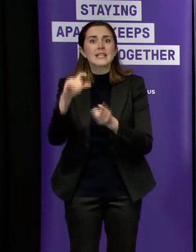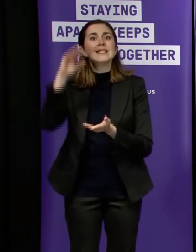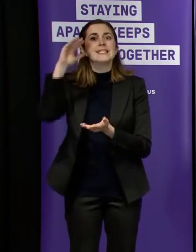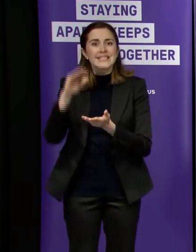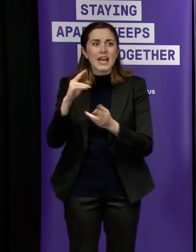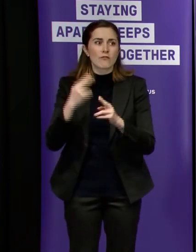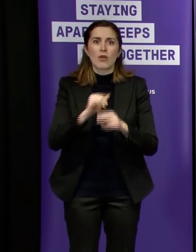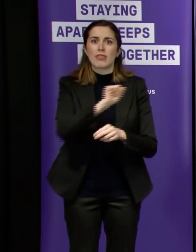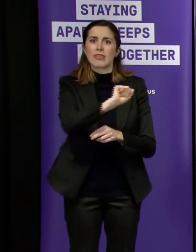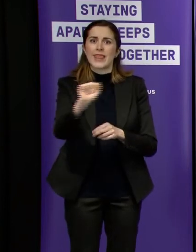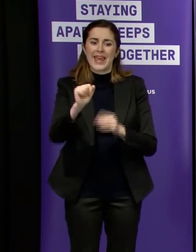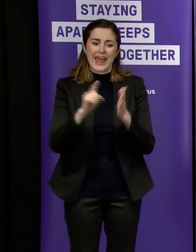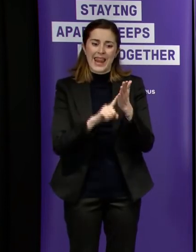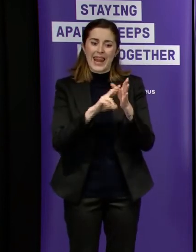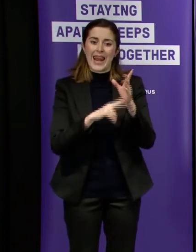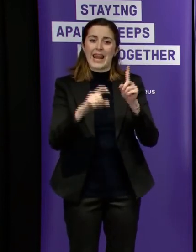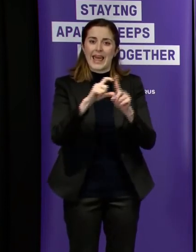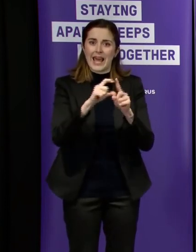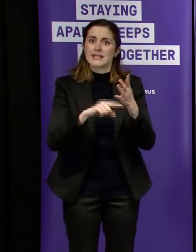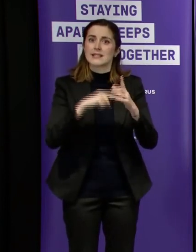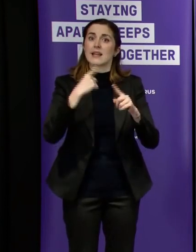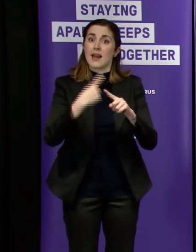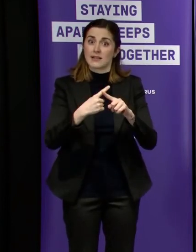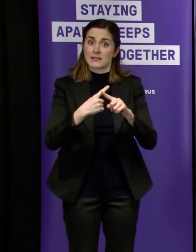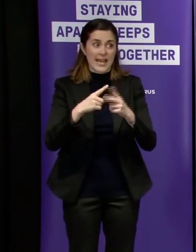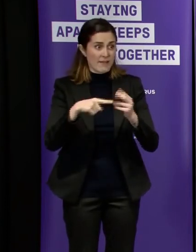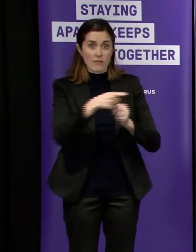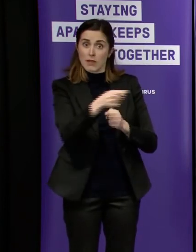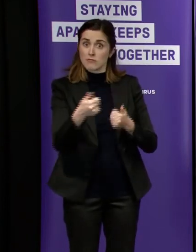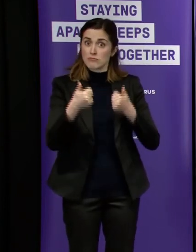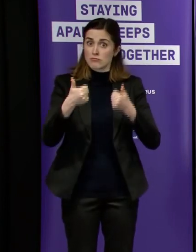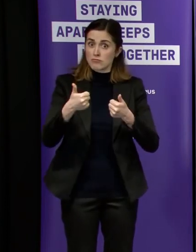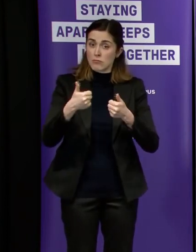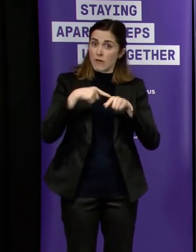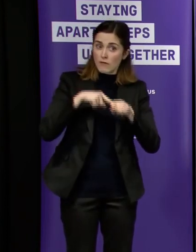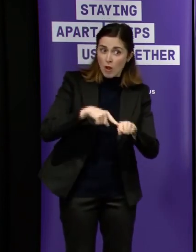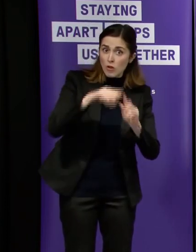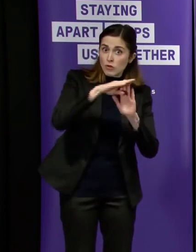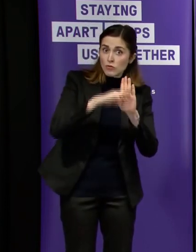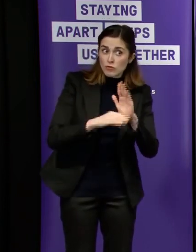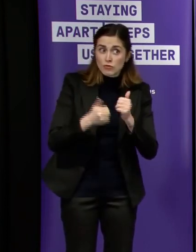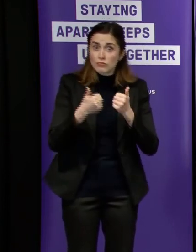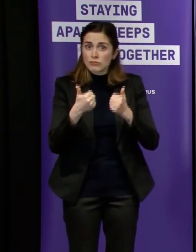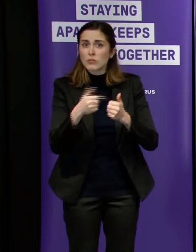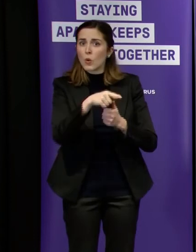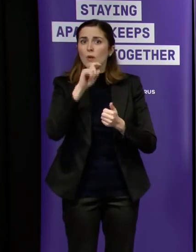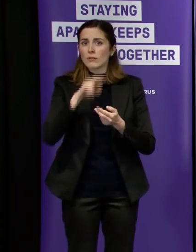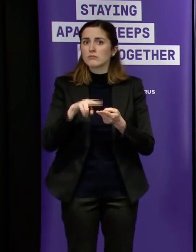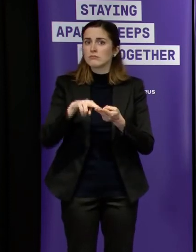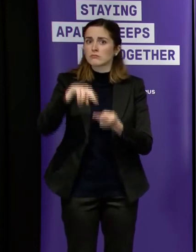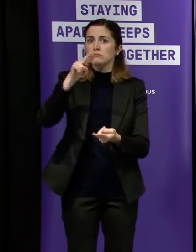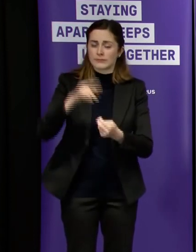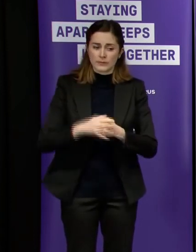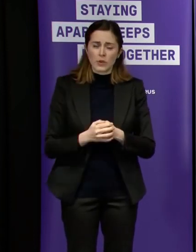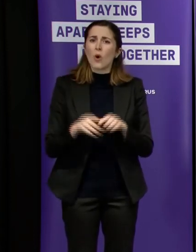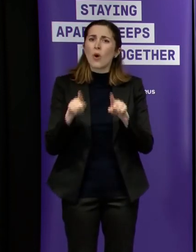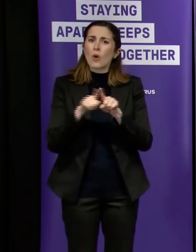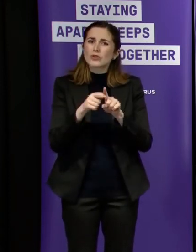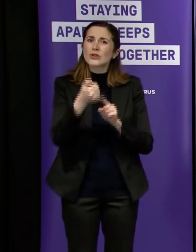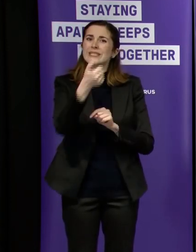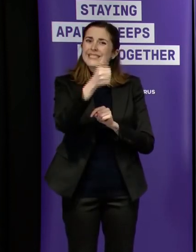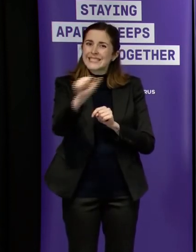should they do uh the right thing we're also establishing that 60 million dollar fund